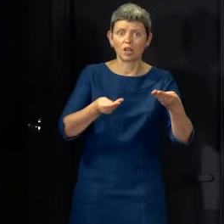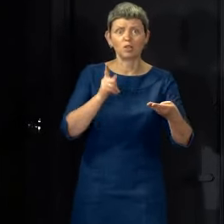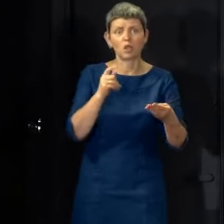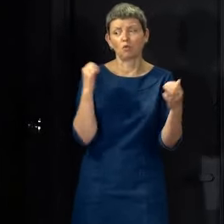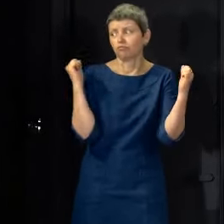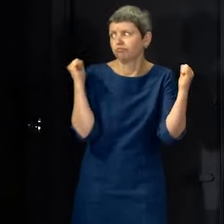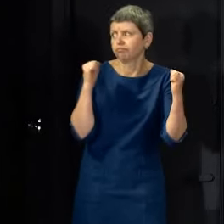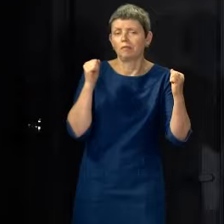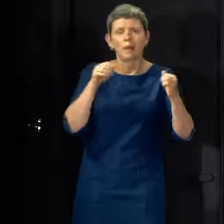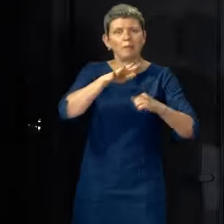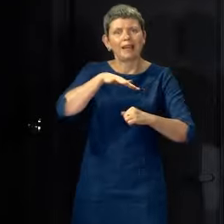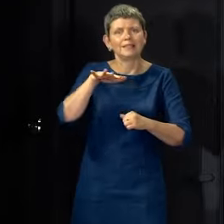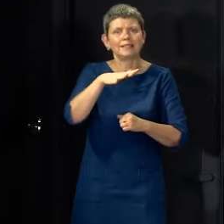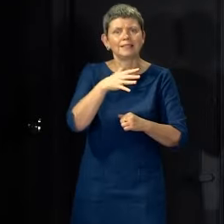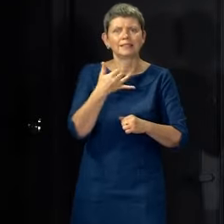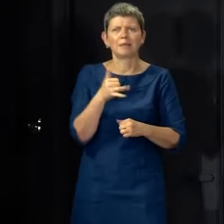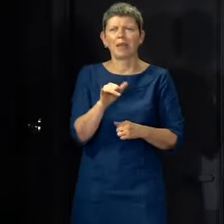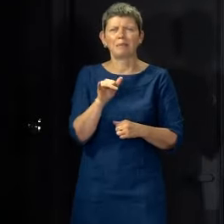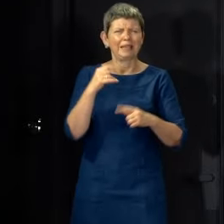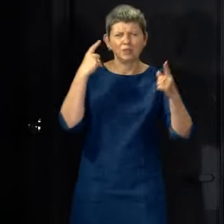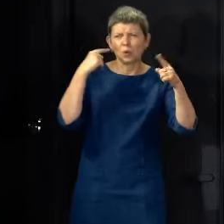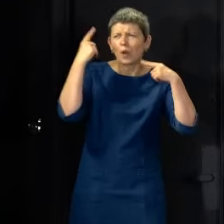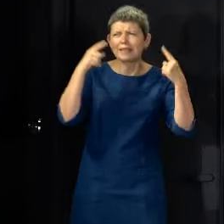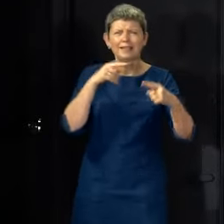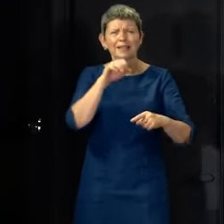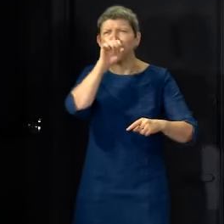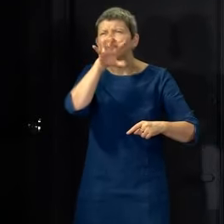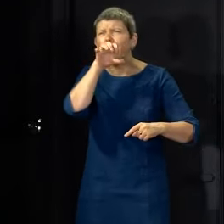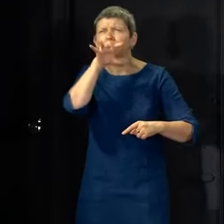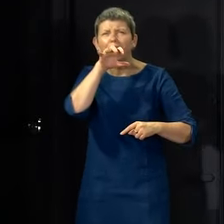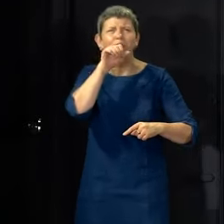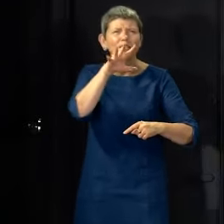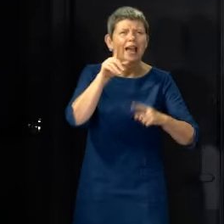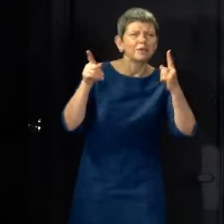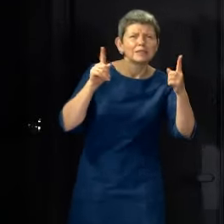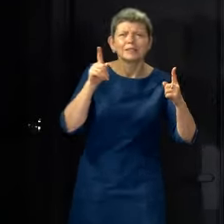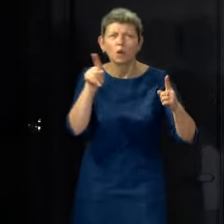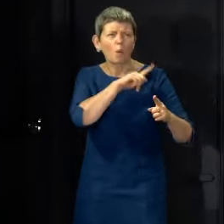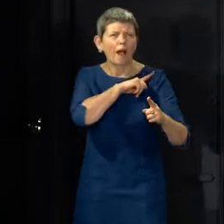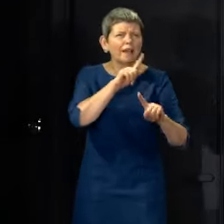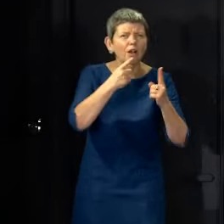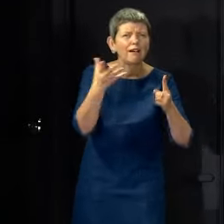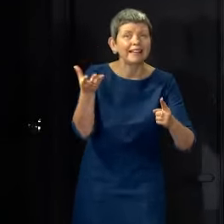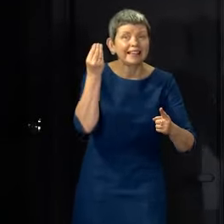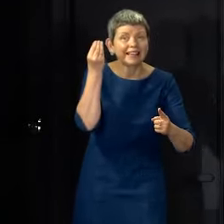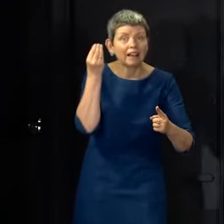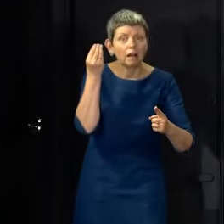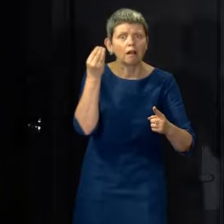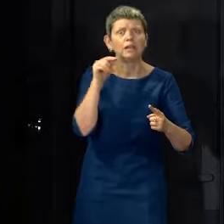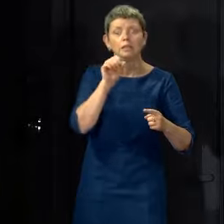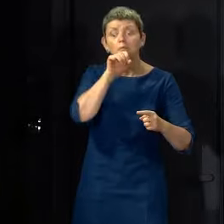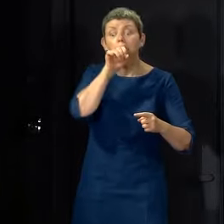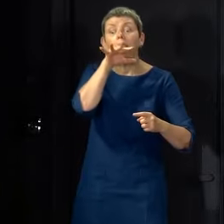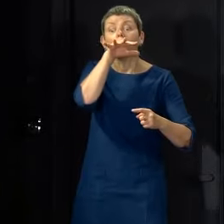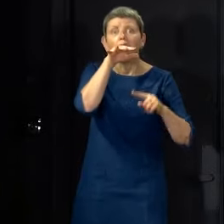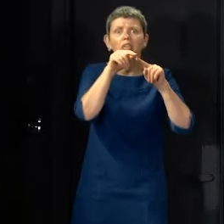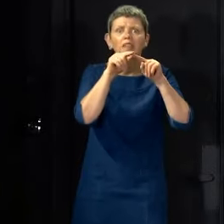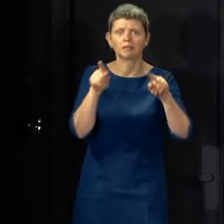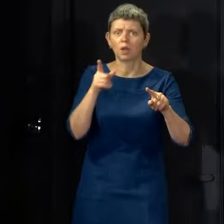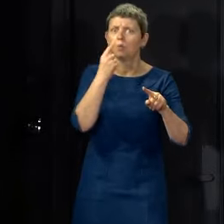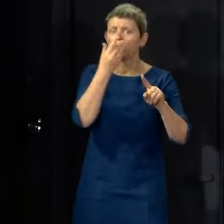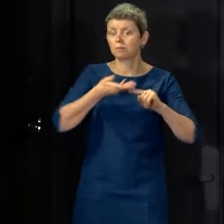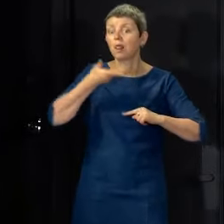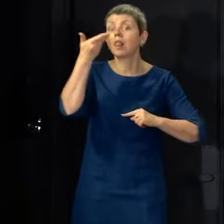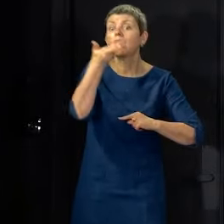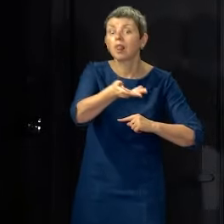where you might have to shout over noise to make yourself heard, that's when the way you breathe can make it more risky. So these are difficult